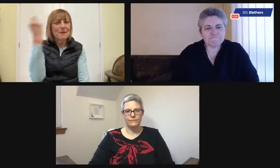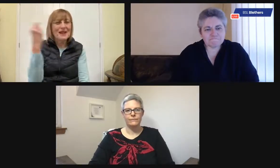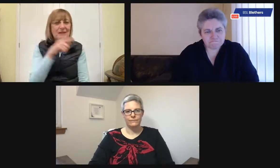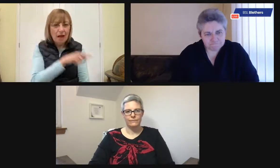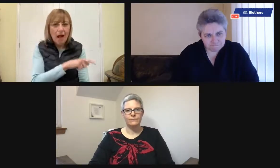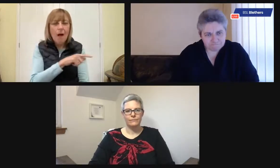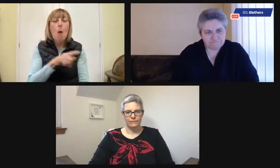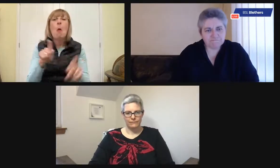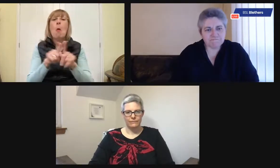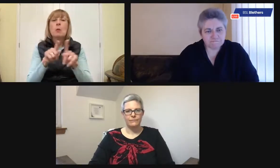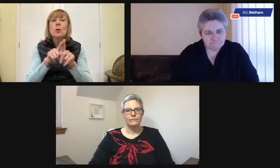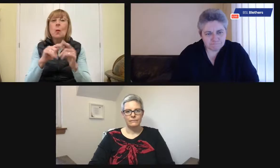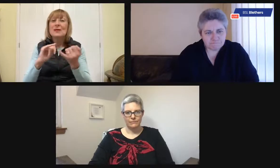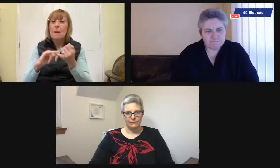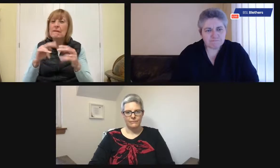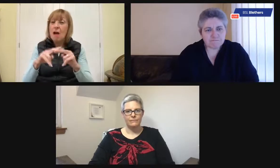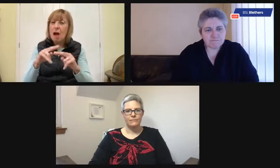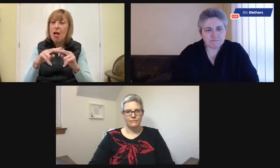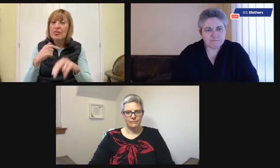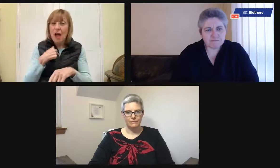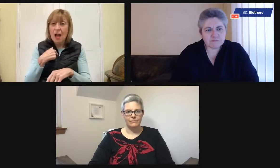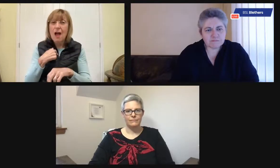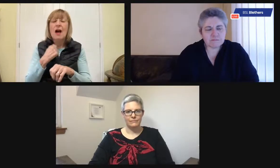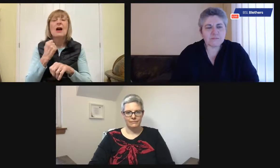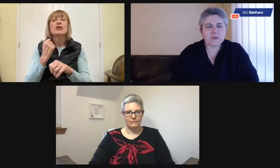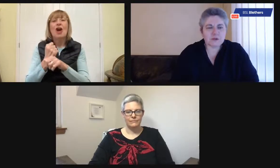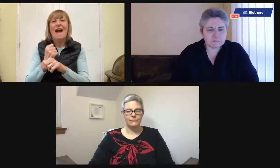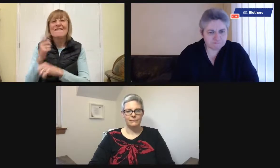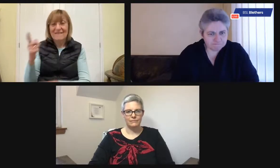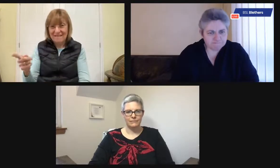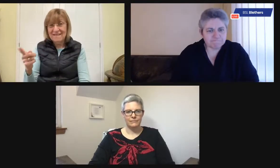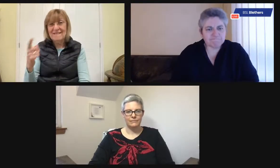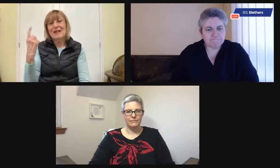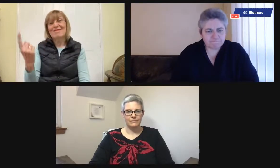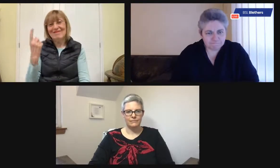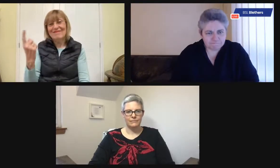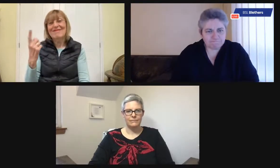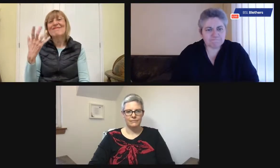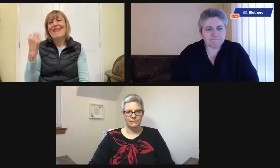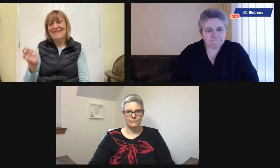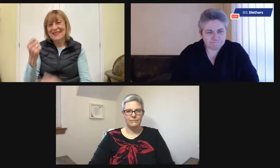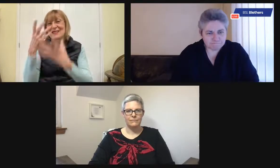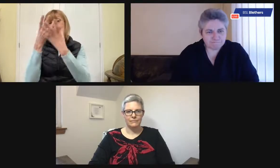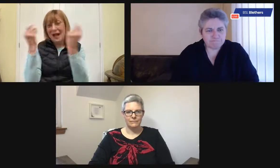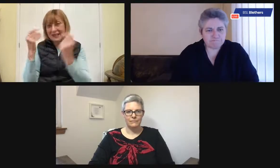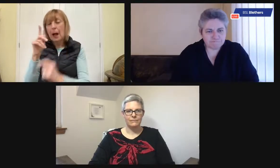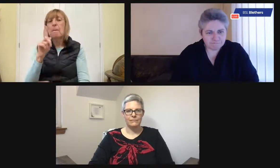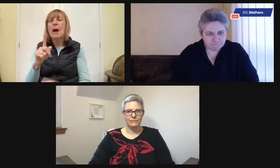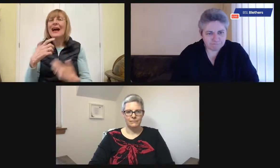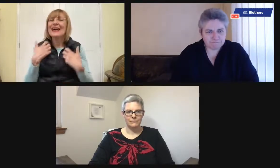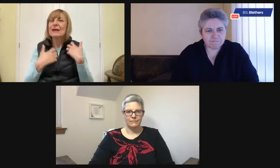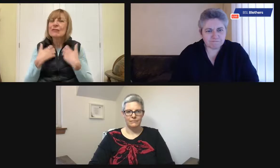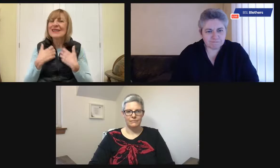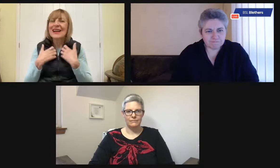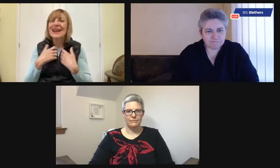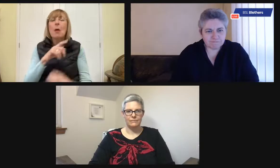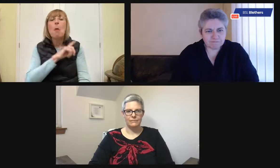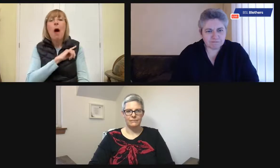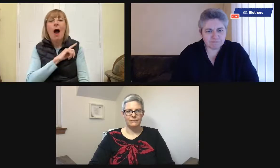my mother who's deaf and developed dementia. And also my stepfather, Jeff. He also had